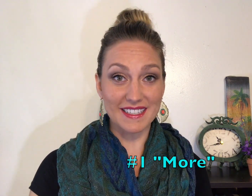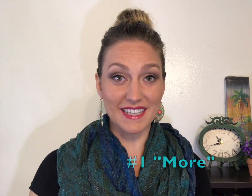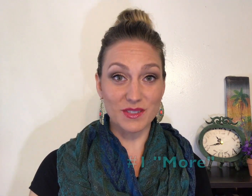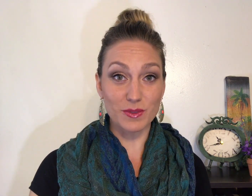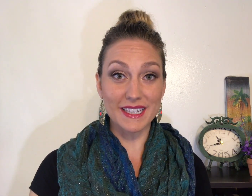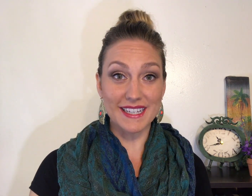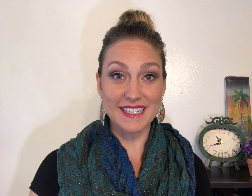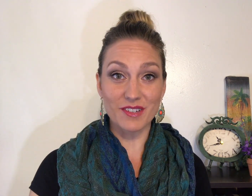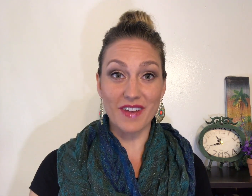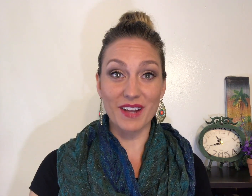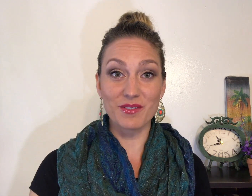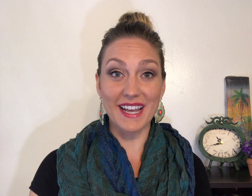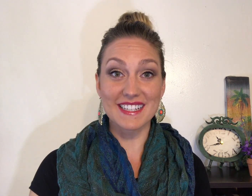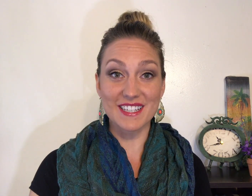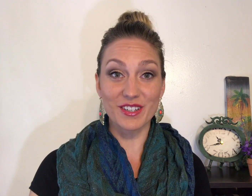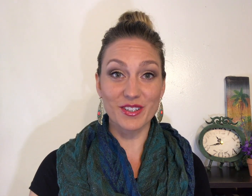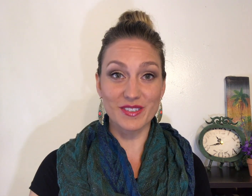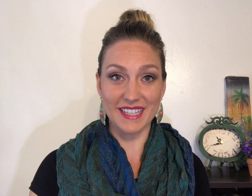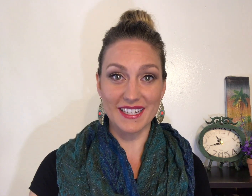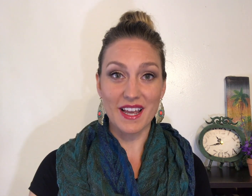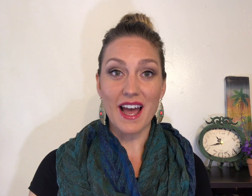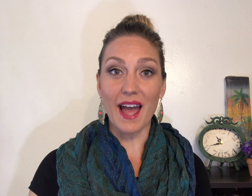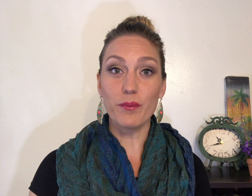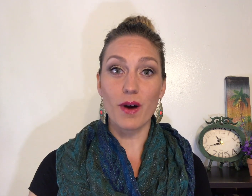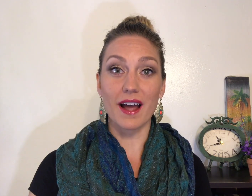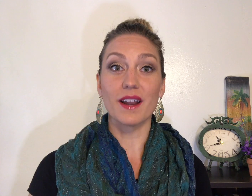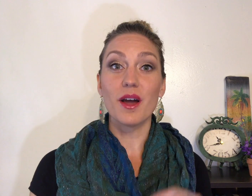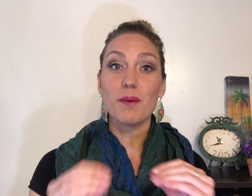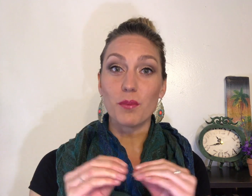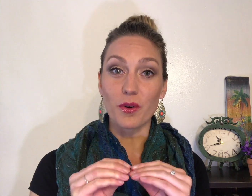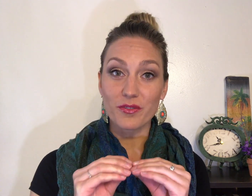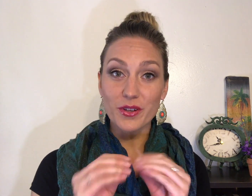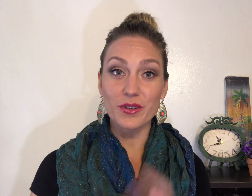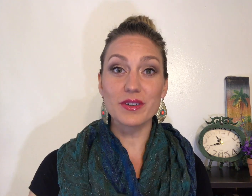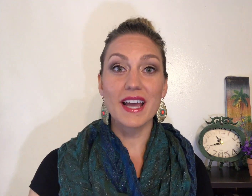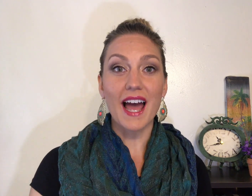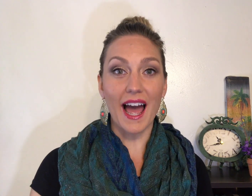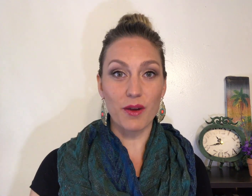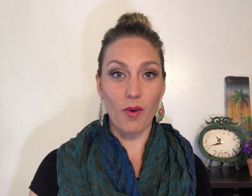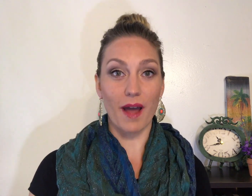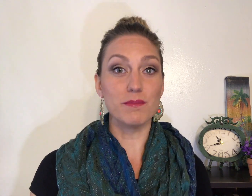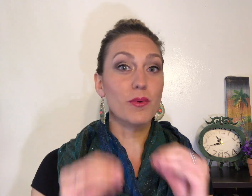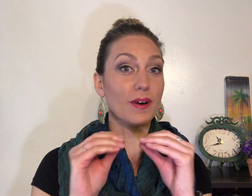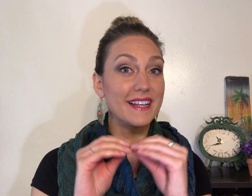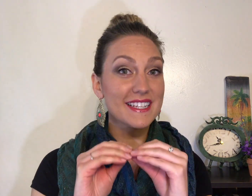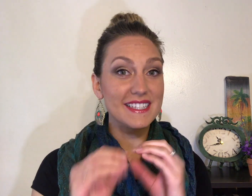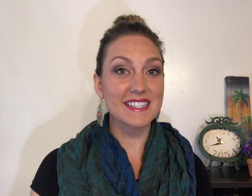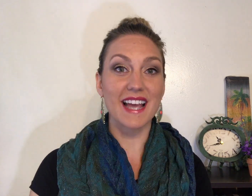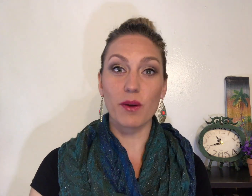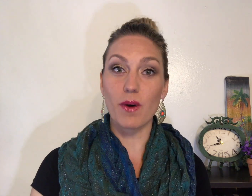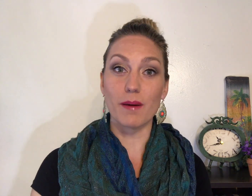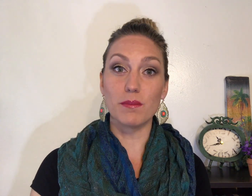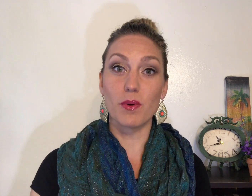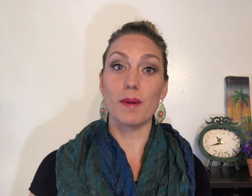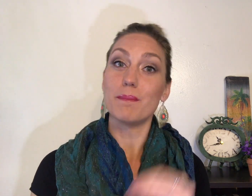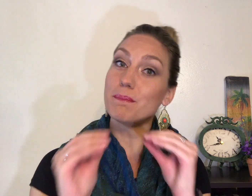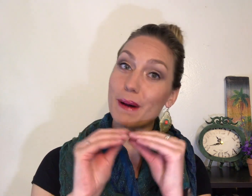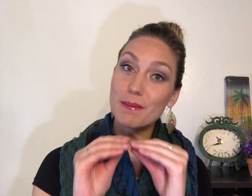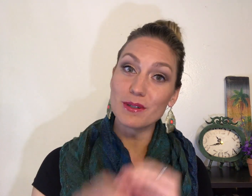it's really easy to find ways to use it. I want more food. I want more kisses. I want more bubbles.